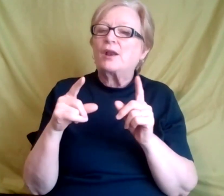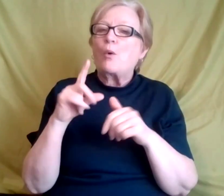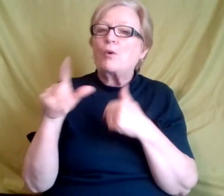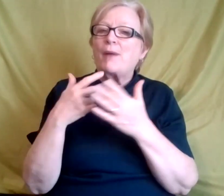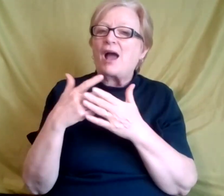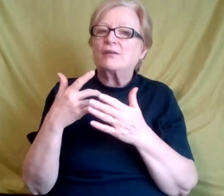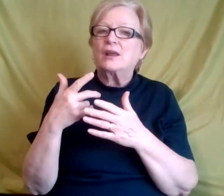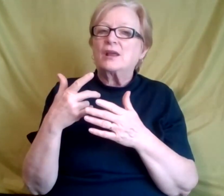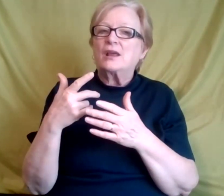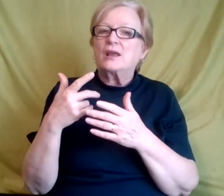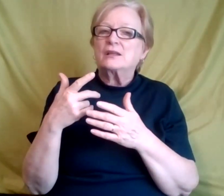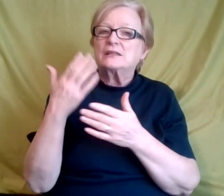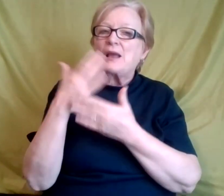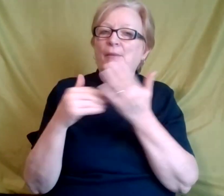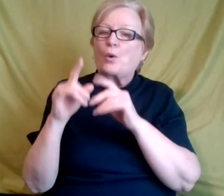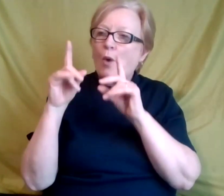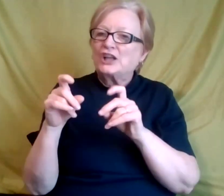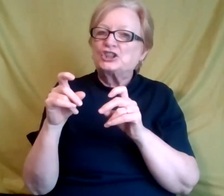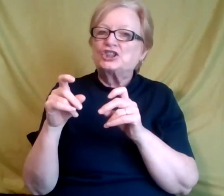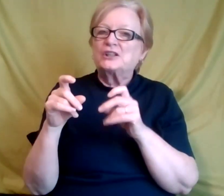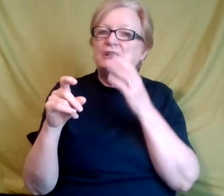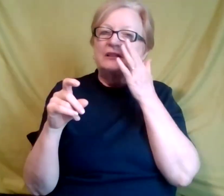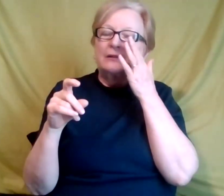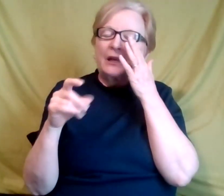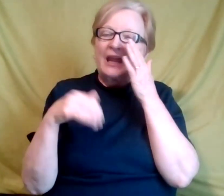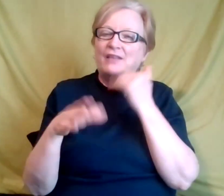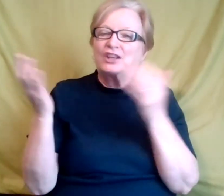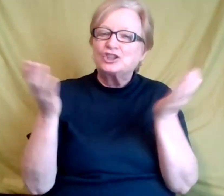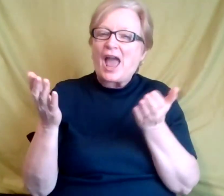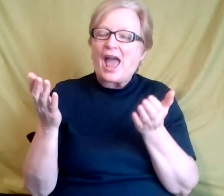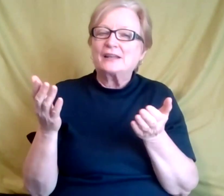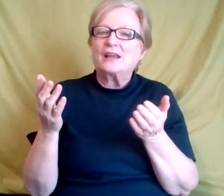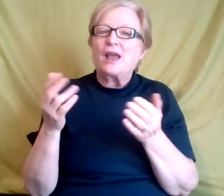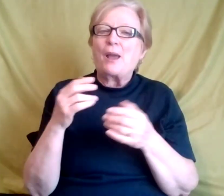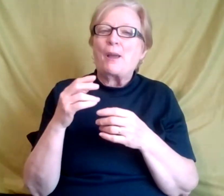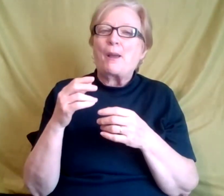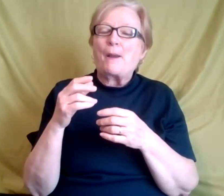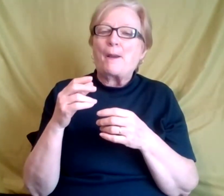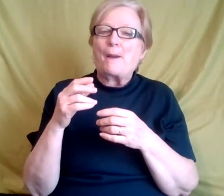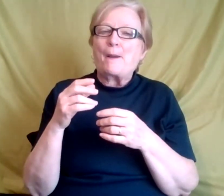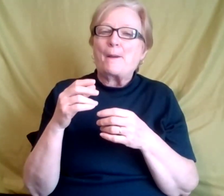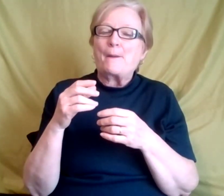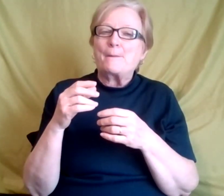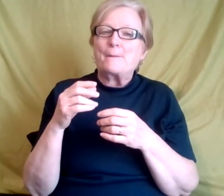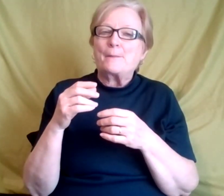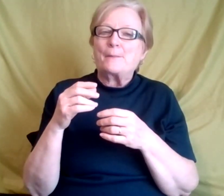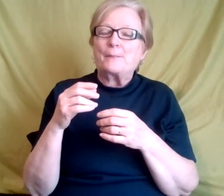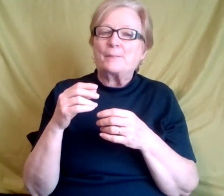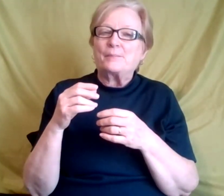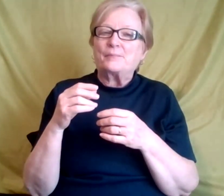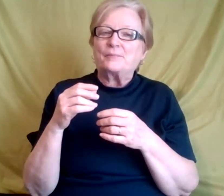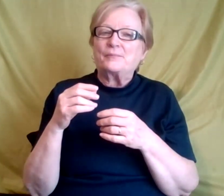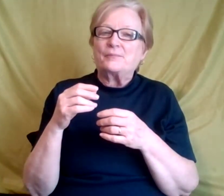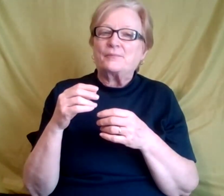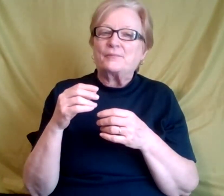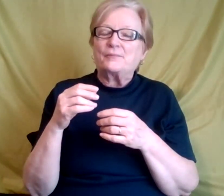and some of the questions, you know, are in the chat, um, and the questions that I sent you. So, like, so really,